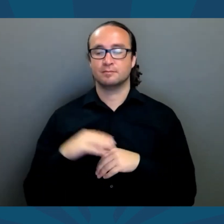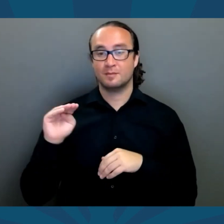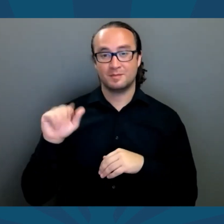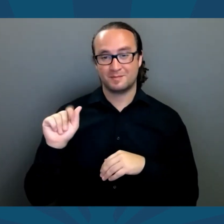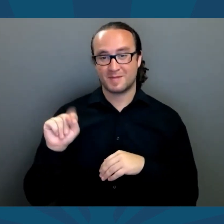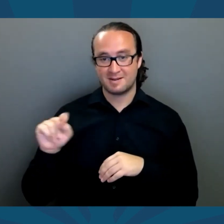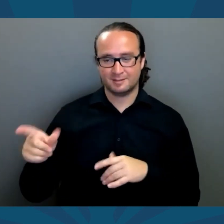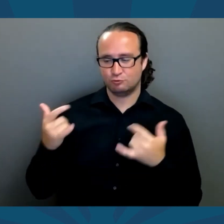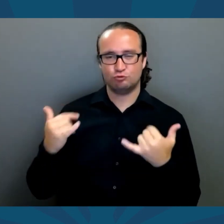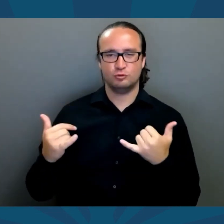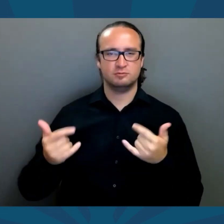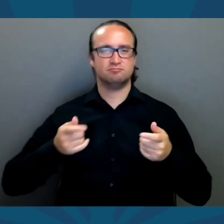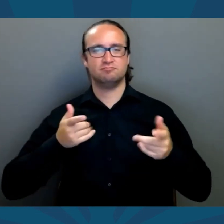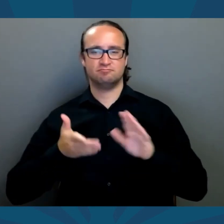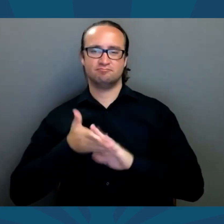and budgeting.